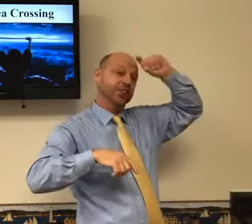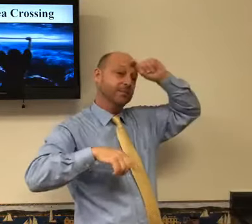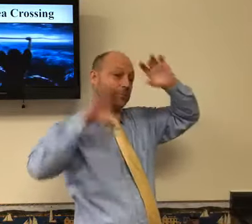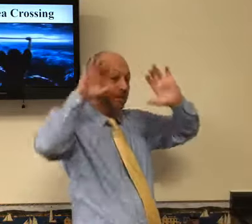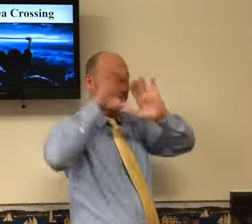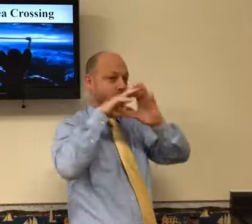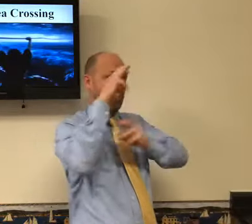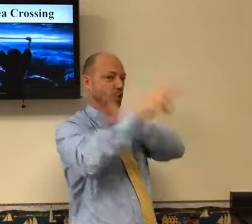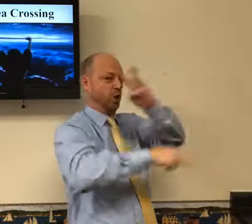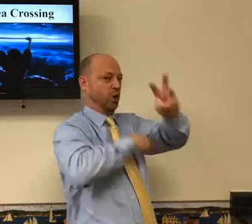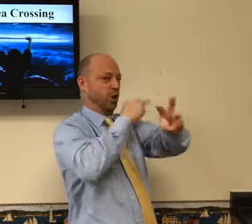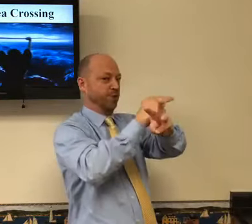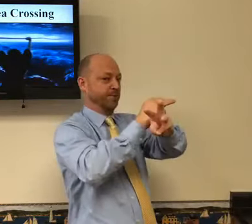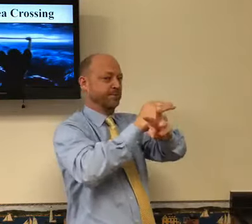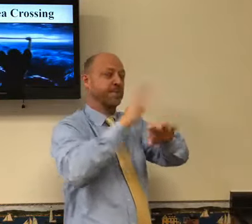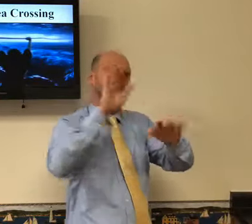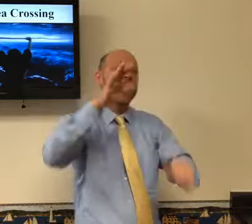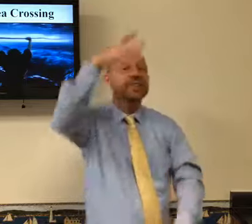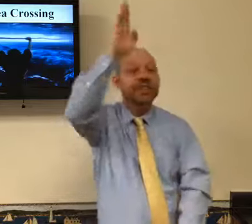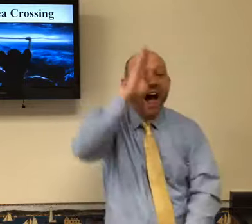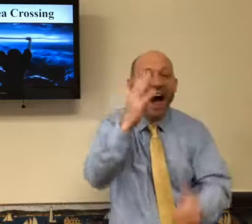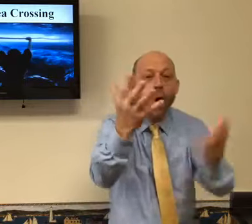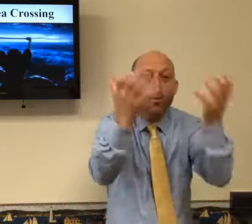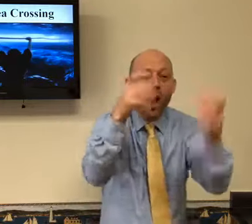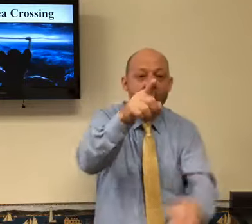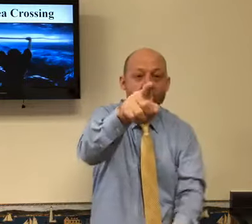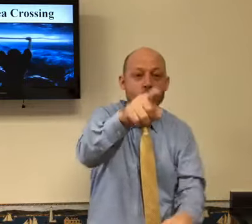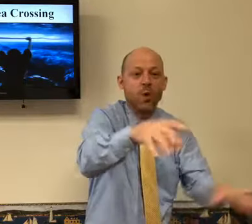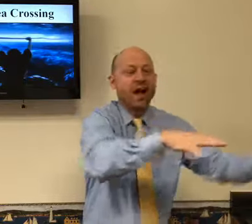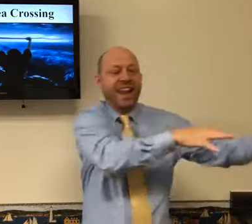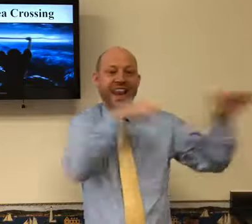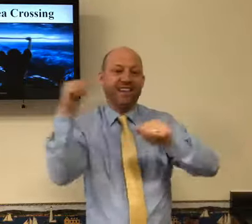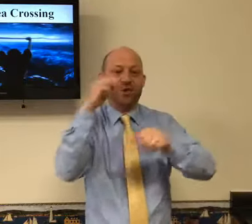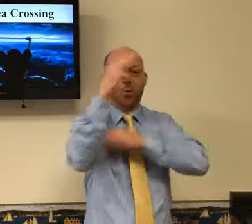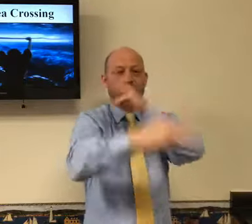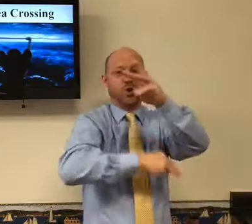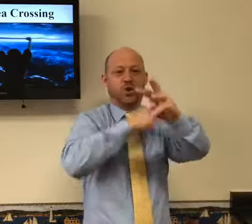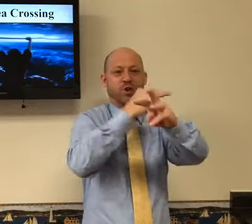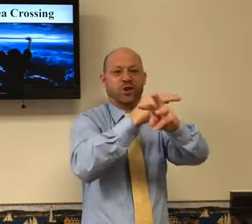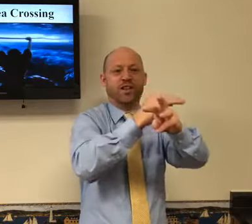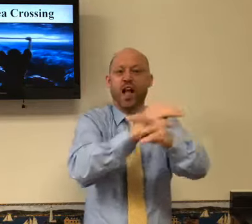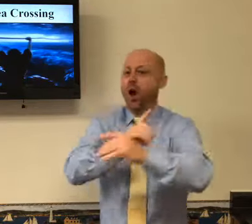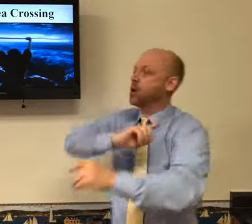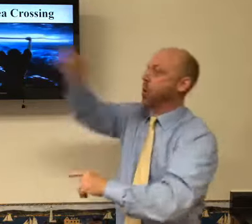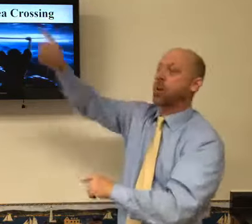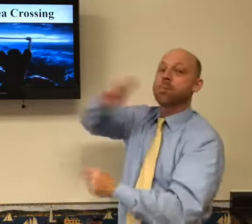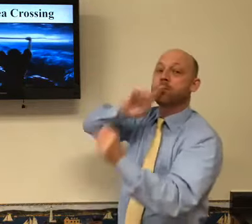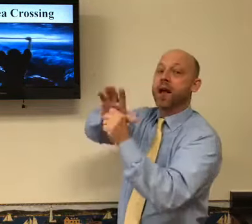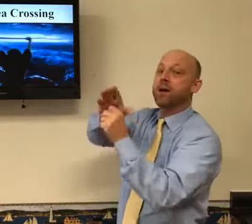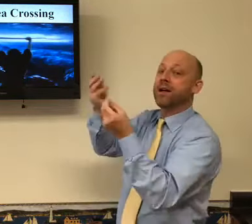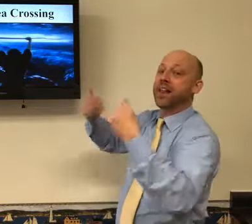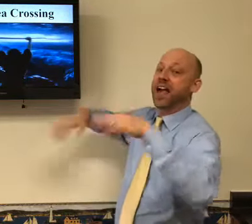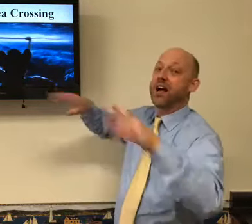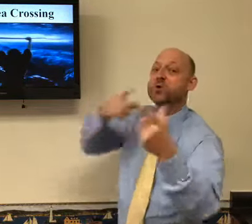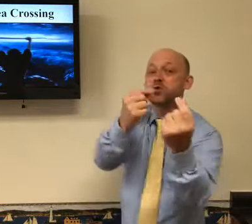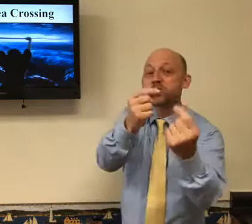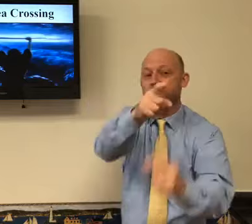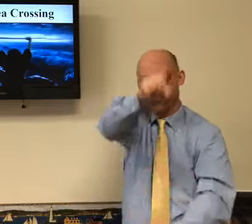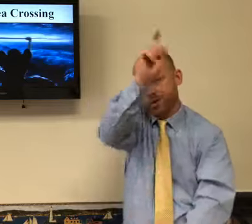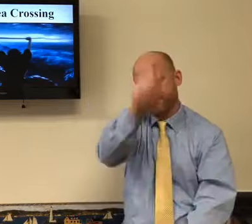on the other side. The Egyptians has a picture of the world. God wants you to leave the world. He wants you to go